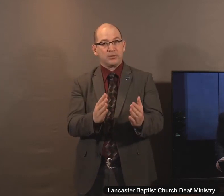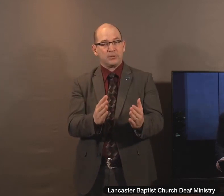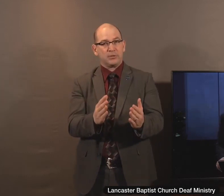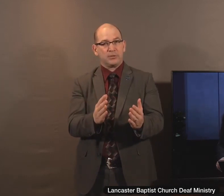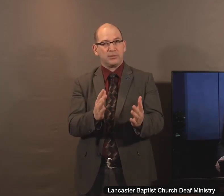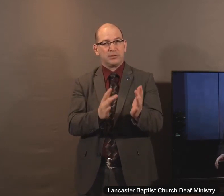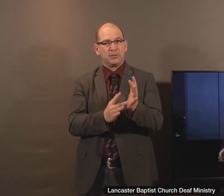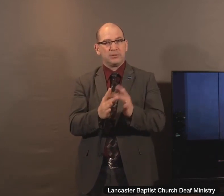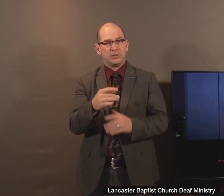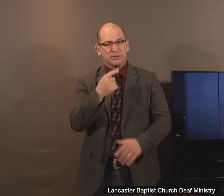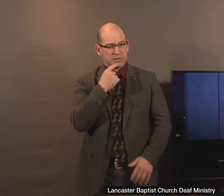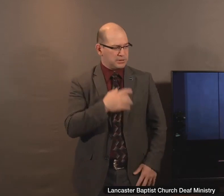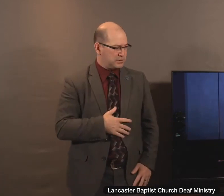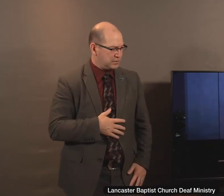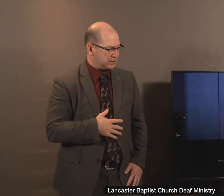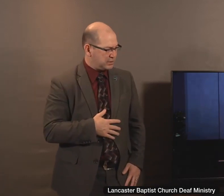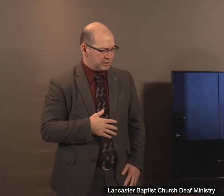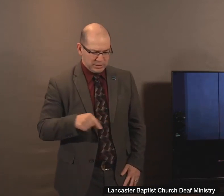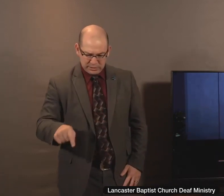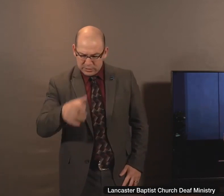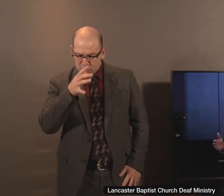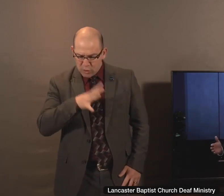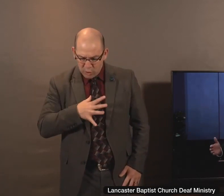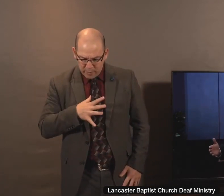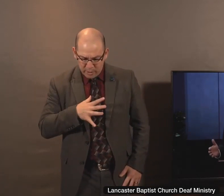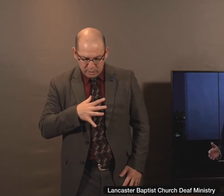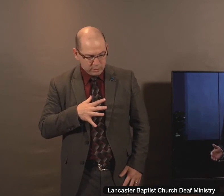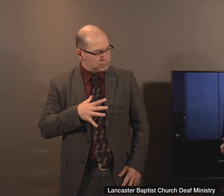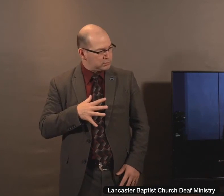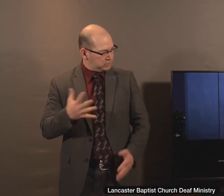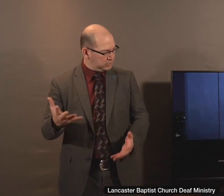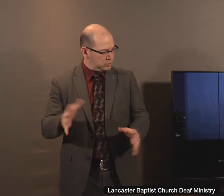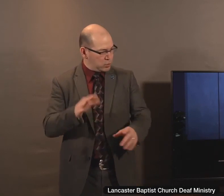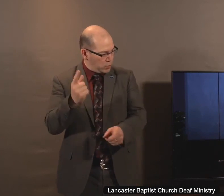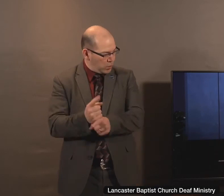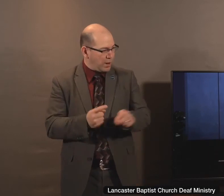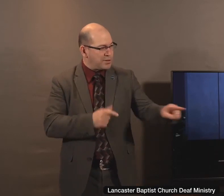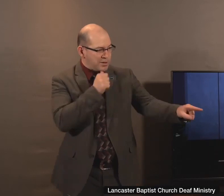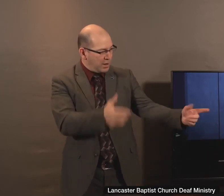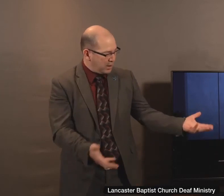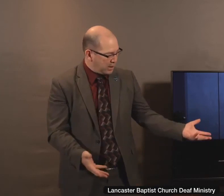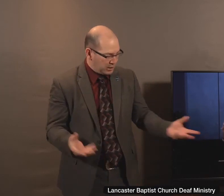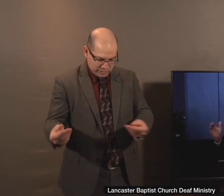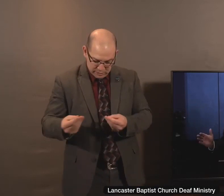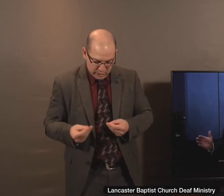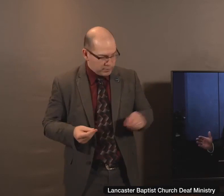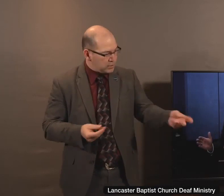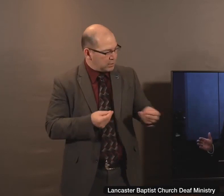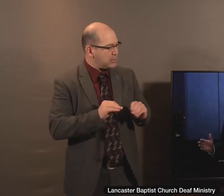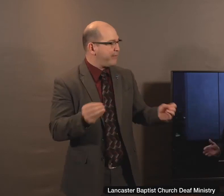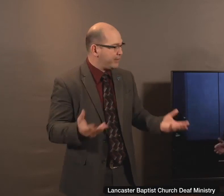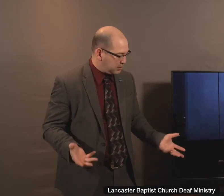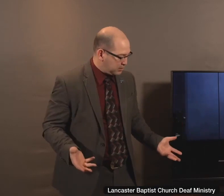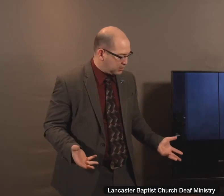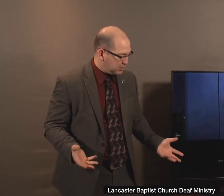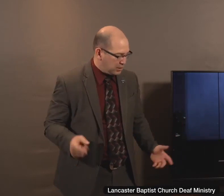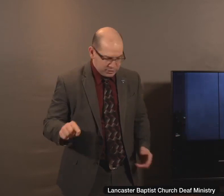Pharisee and says, she greeted me and you did not. She gave to me and you did not. She repented